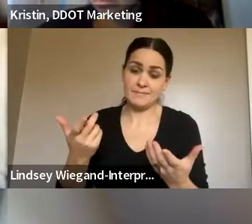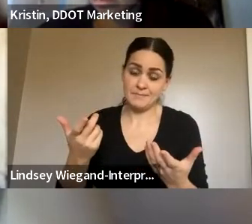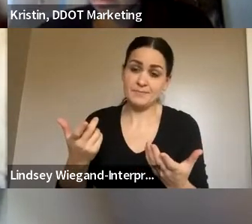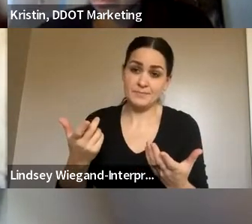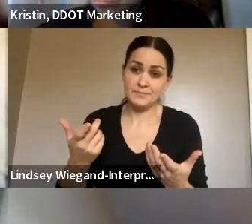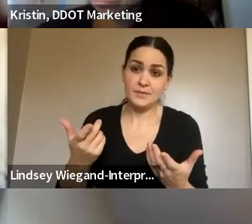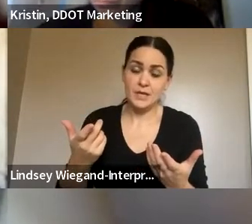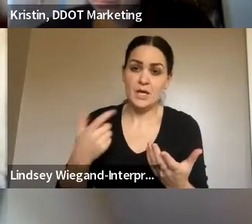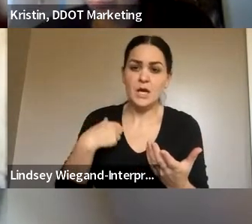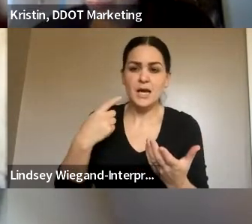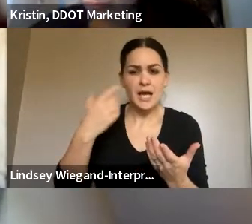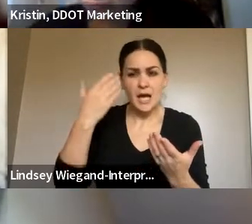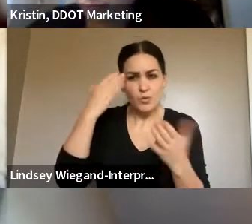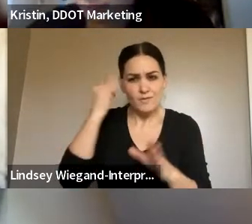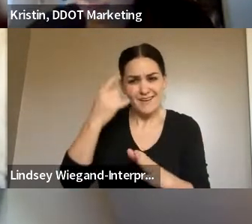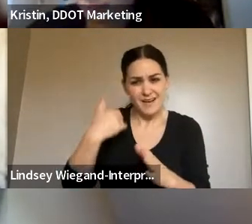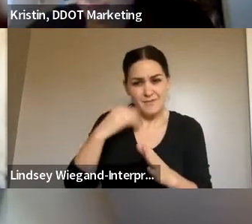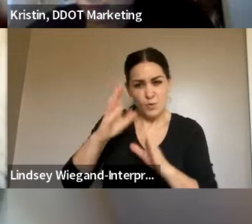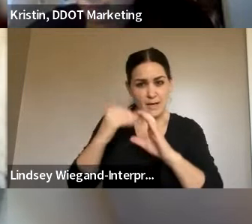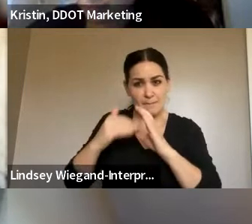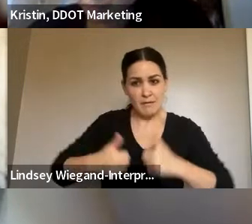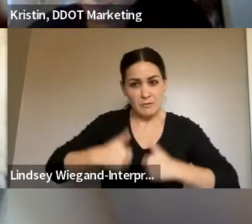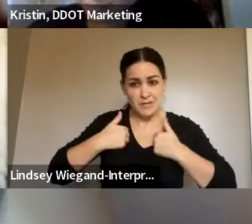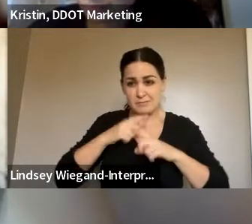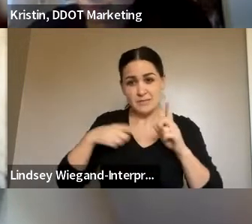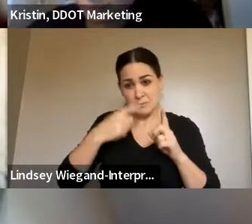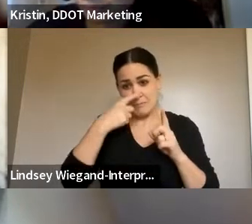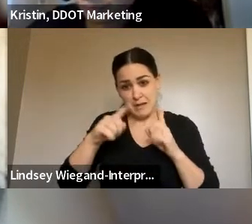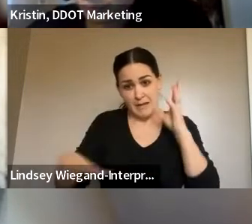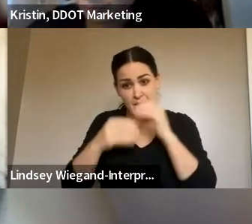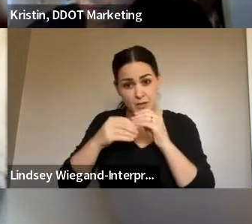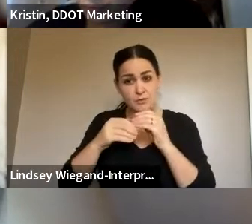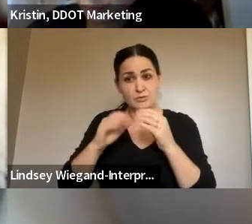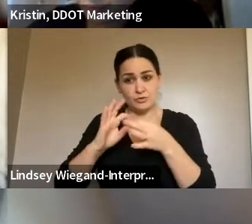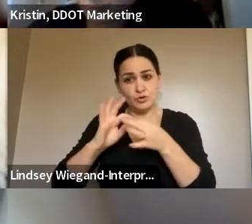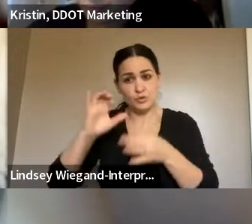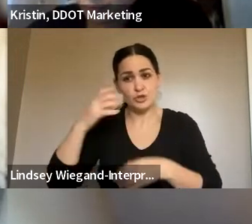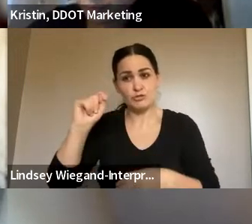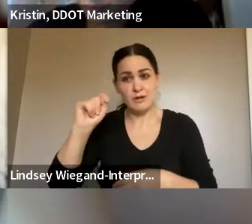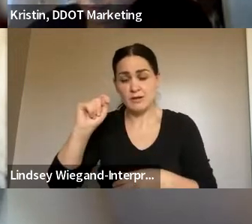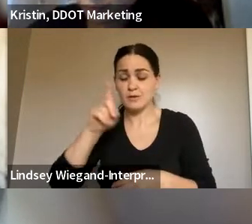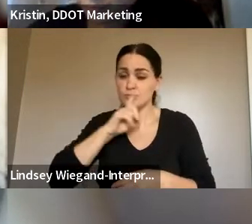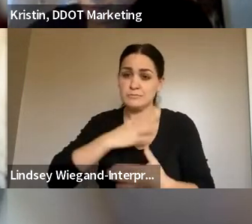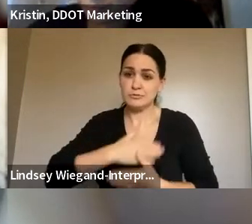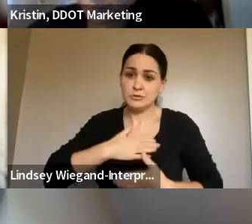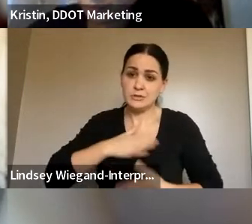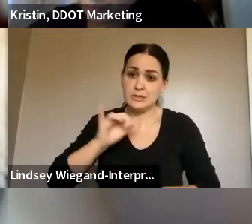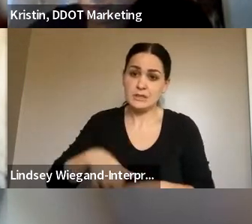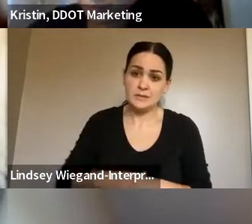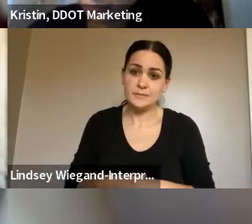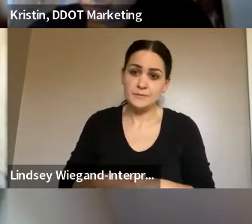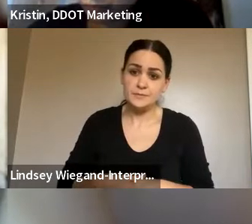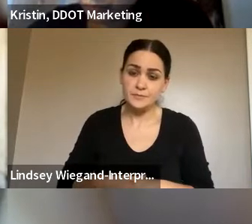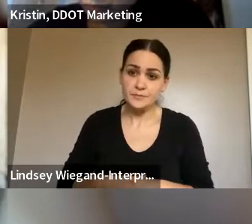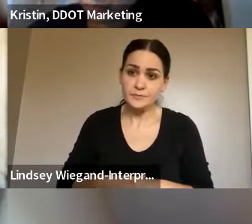don't know if I have your email address, if it can be put into the chat. I would greatly appreciate that. I've